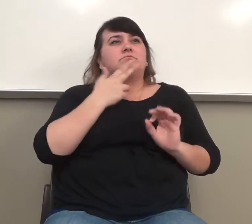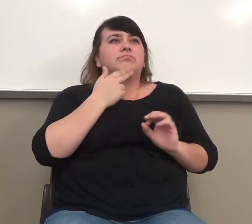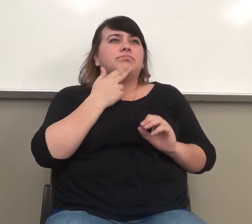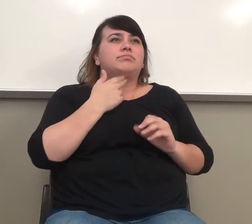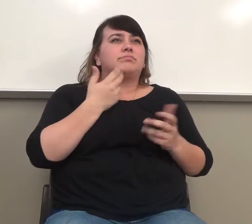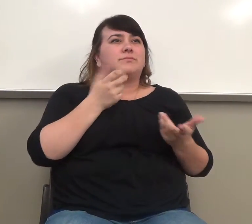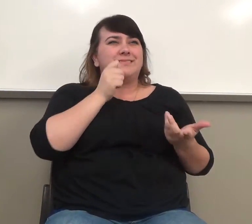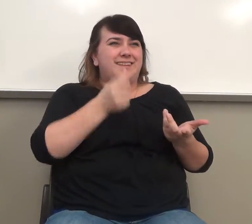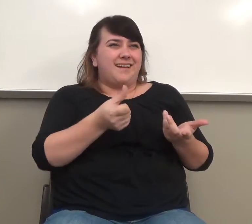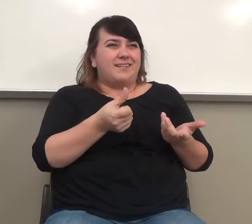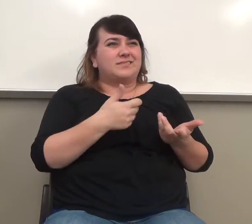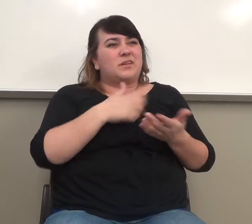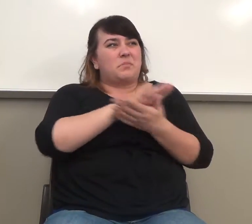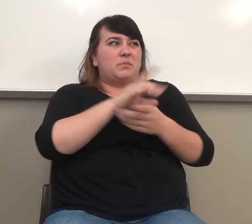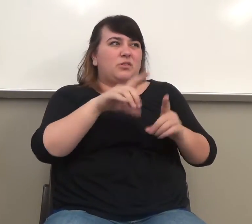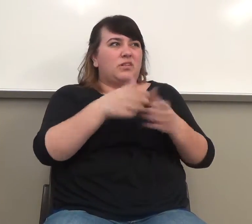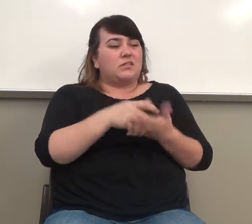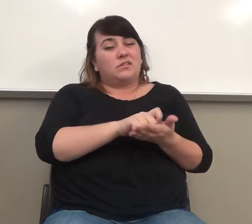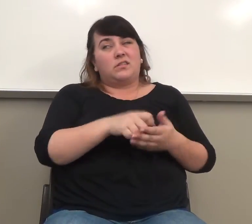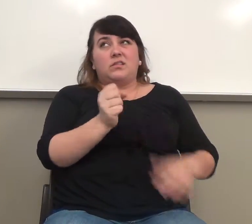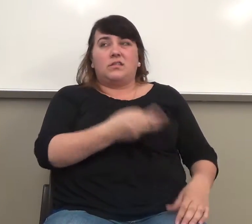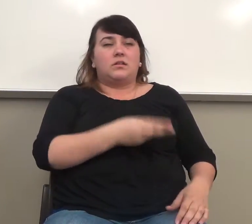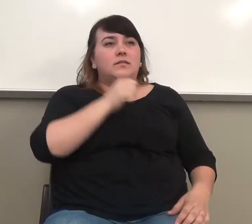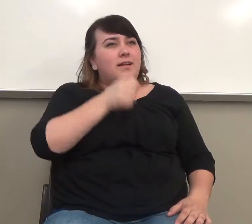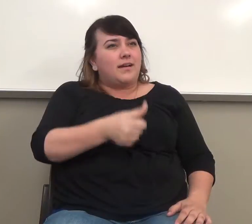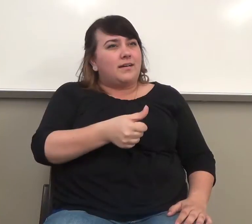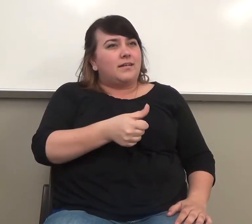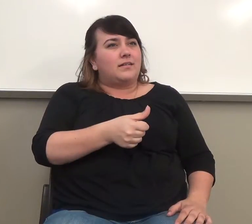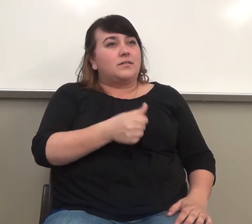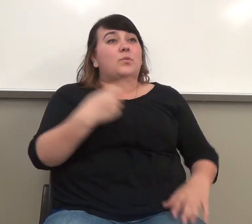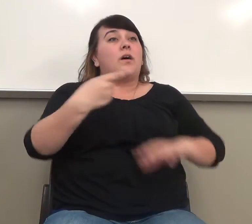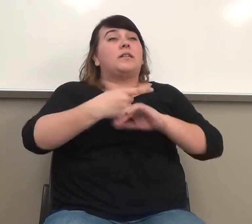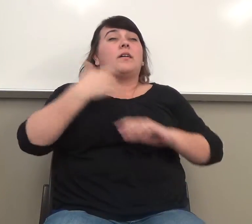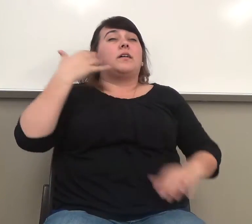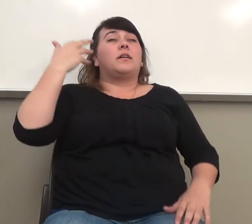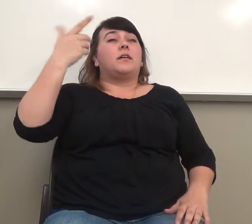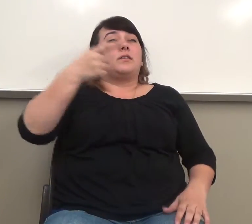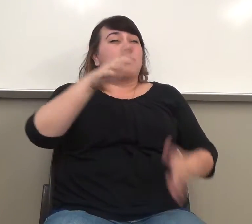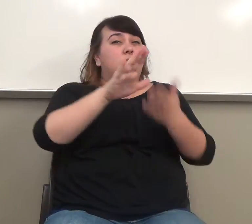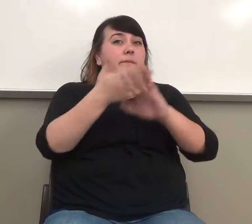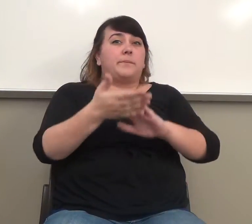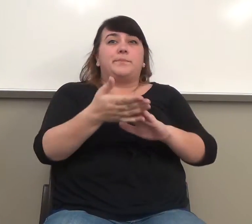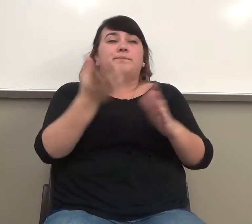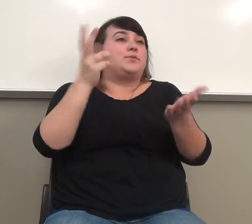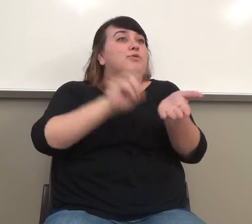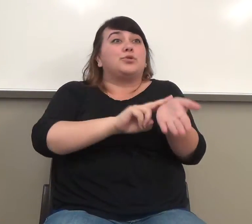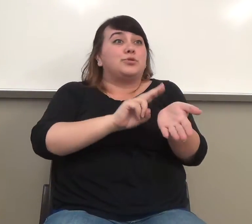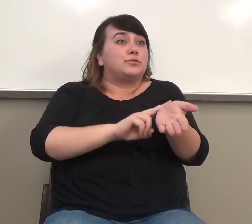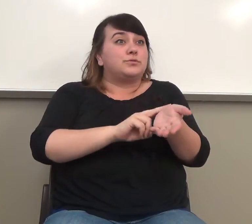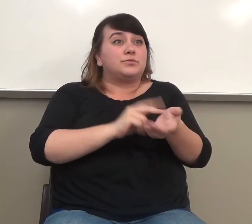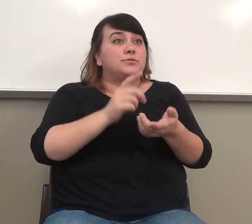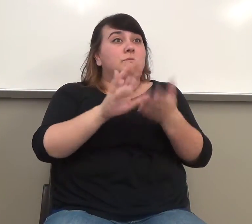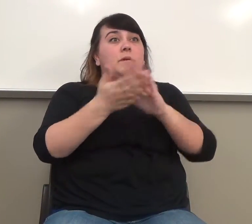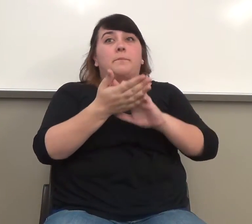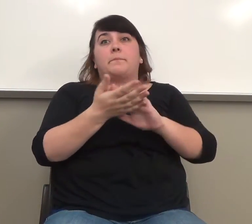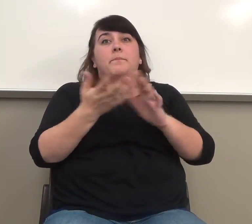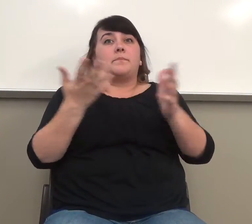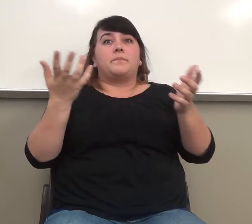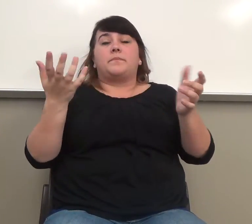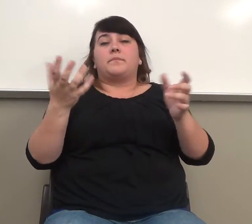do in class and then you throw them away at some point. One day, one one you go into nursing, even if you go into automotive technology, if